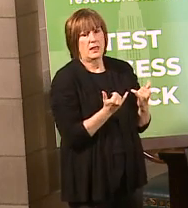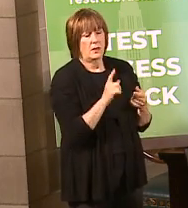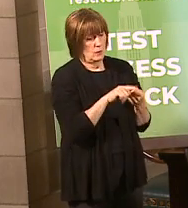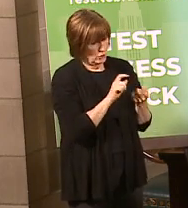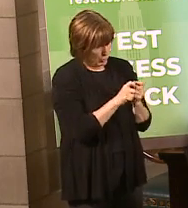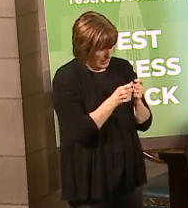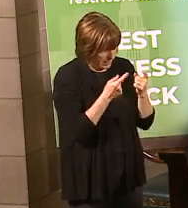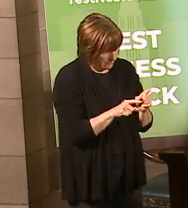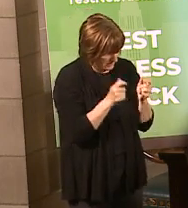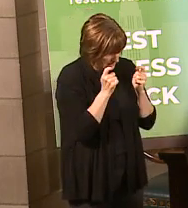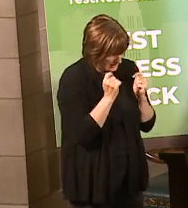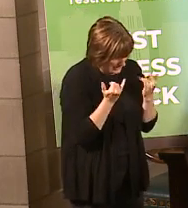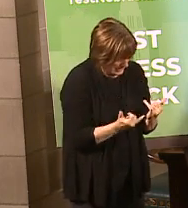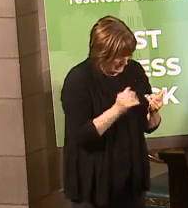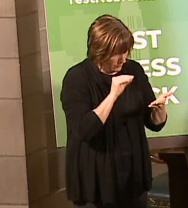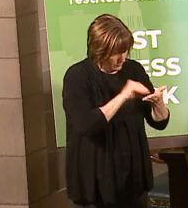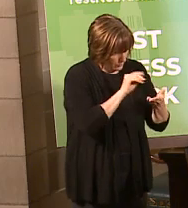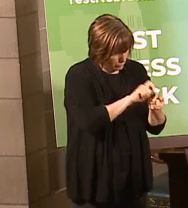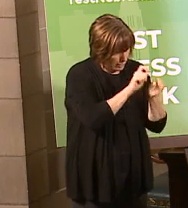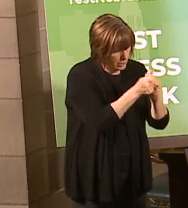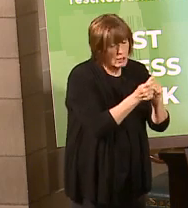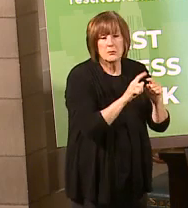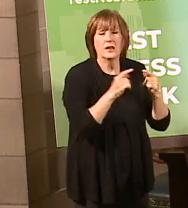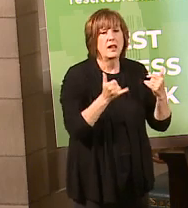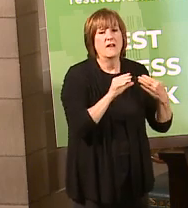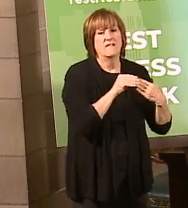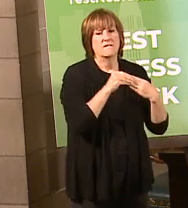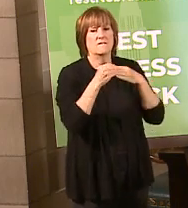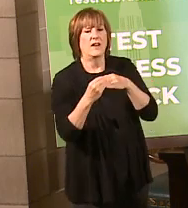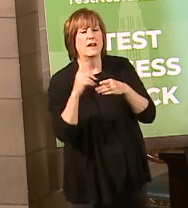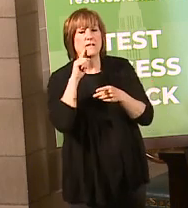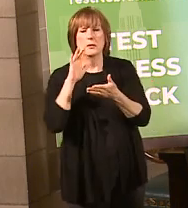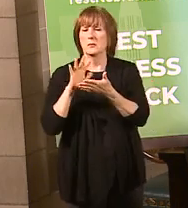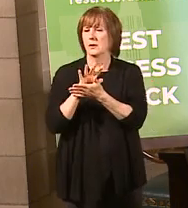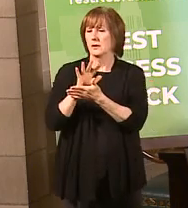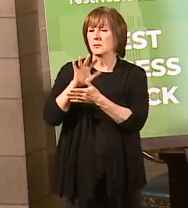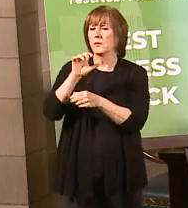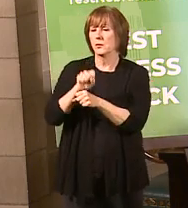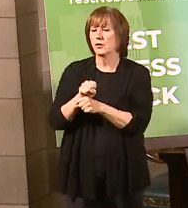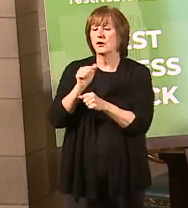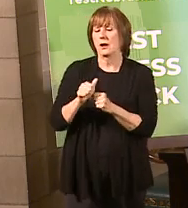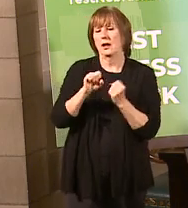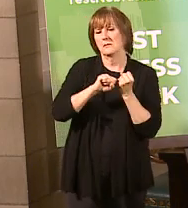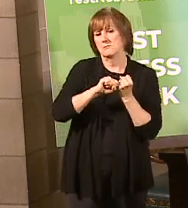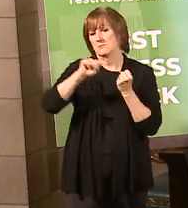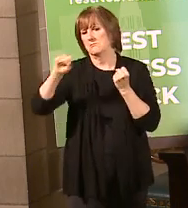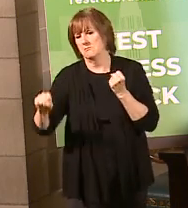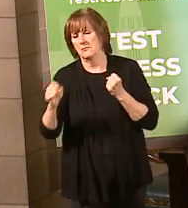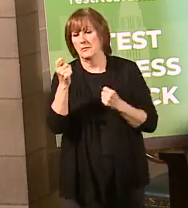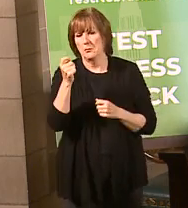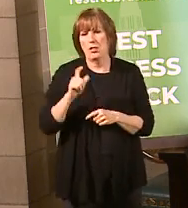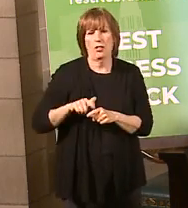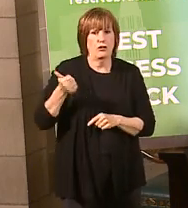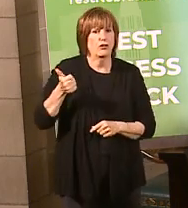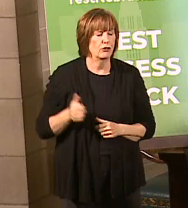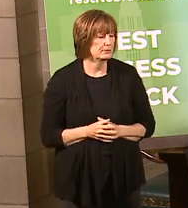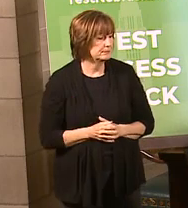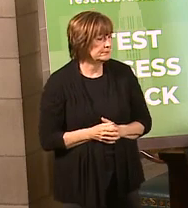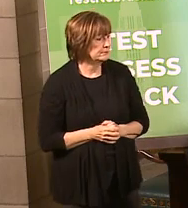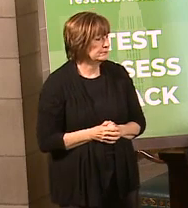when the change occurs, but there's been some flexibility for the paperwork, if you will, that the service coordinators across the state